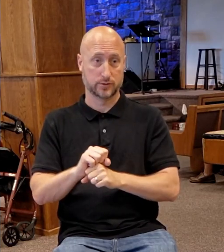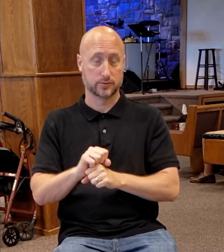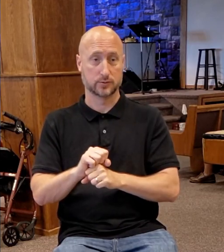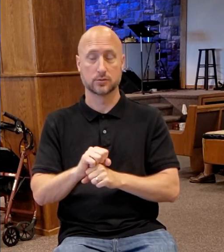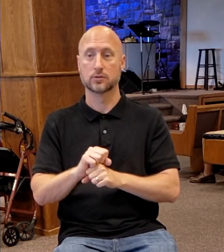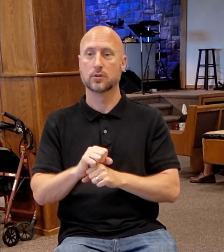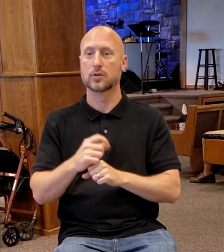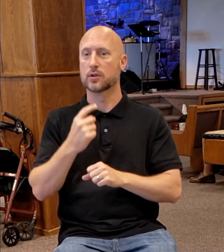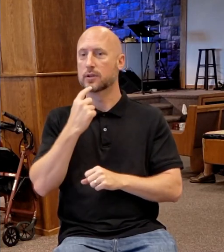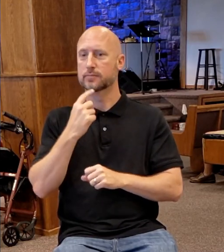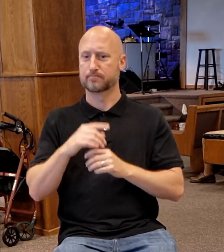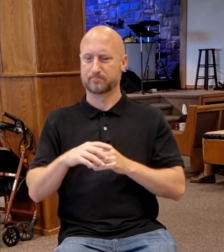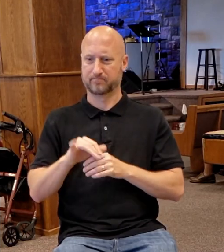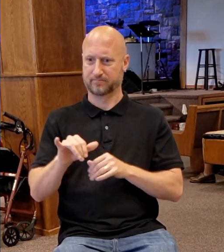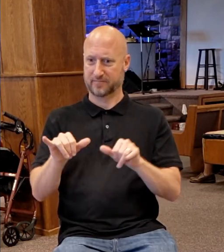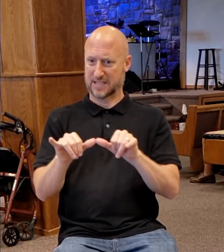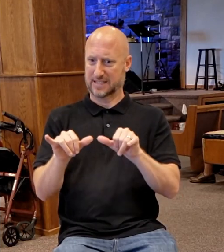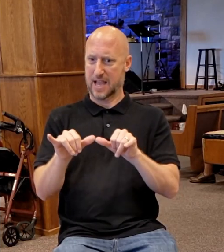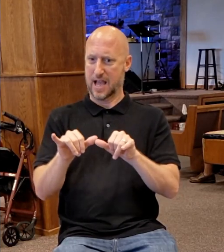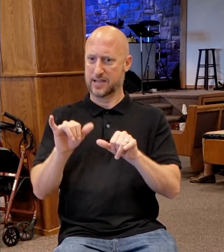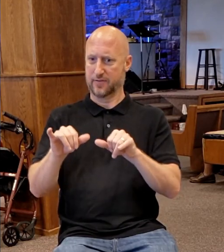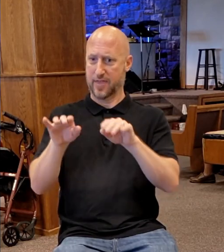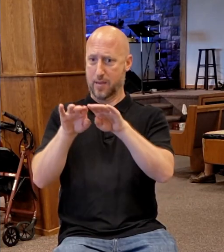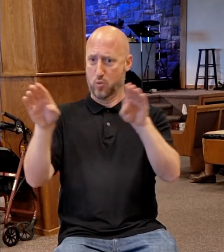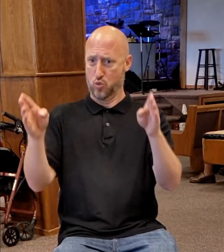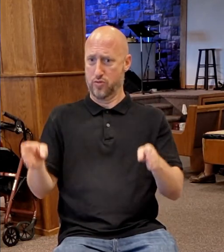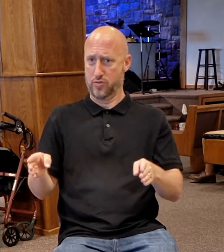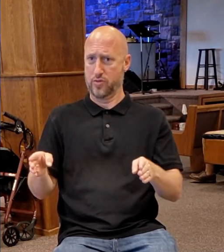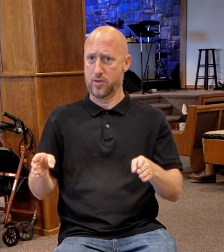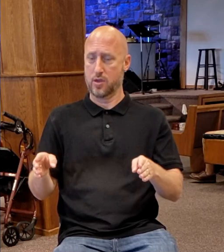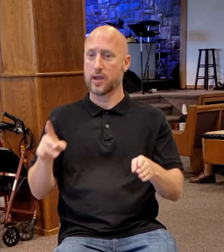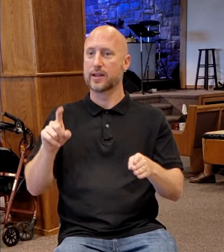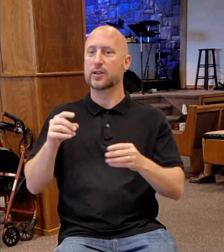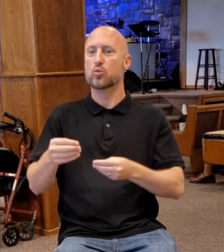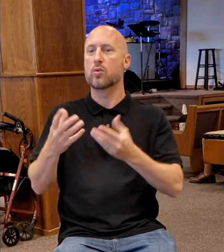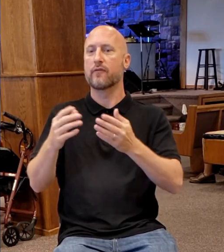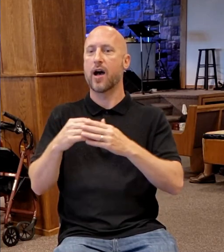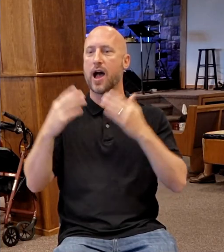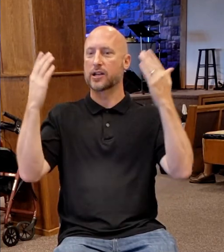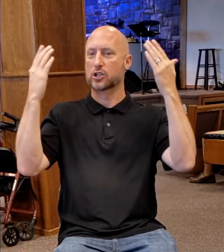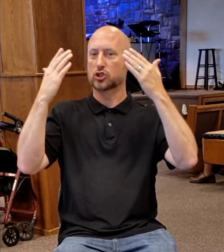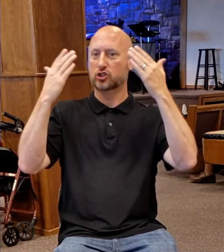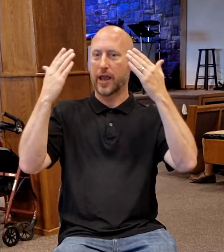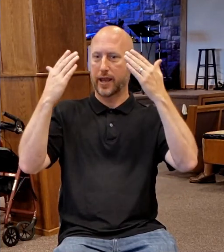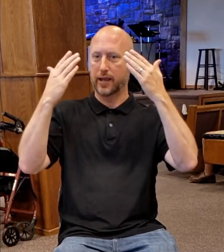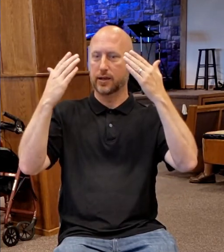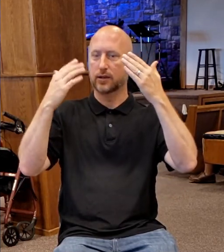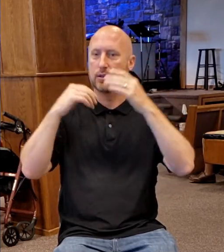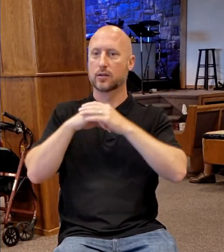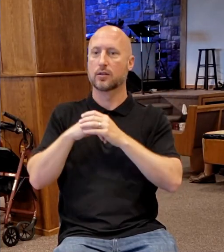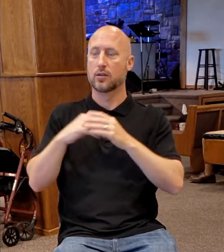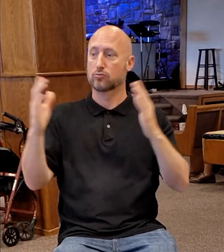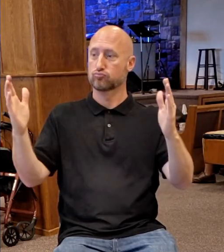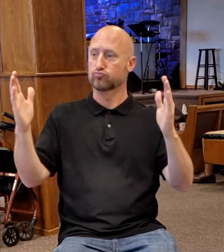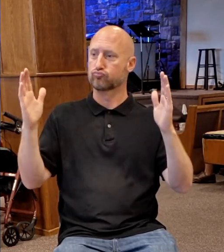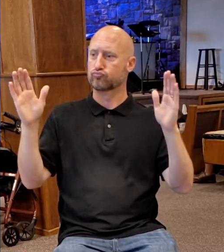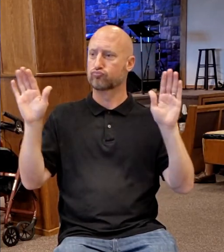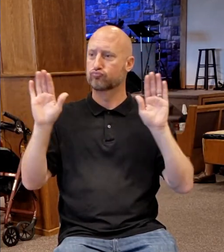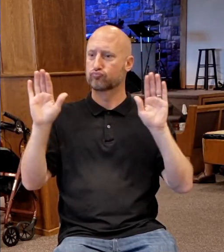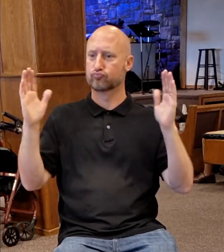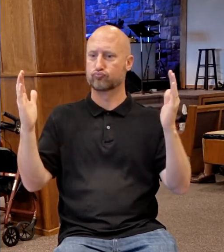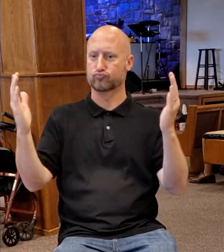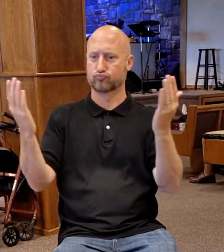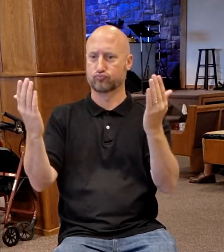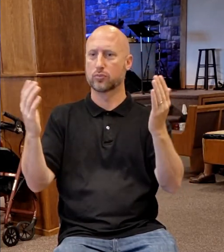lived in had to provide more shadow than sun. The walls, they were made out of boughs, trees, branches. So, the